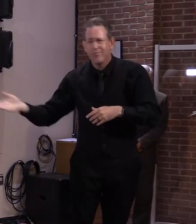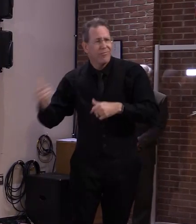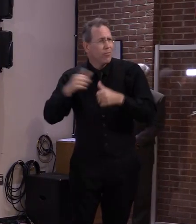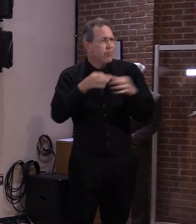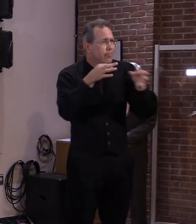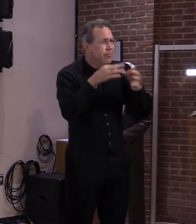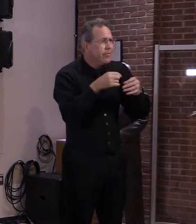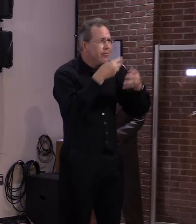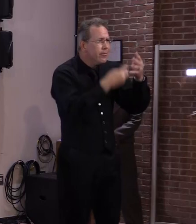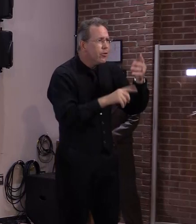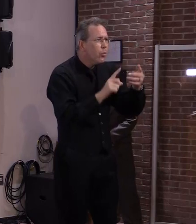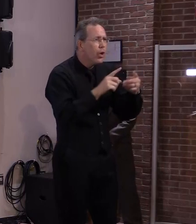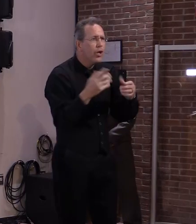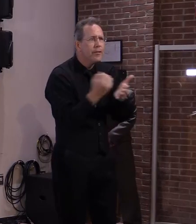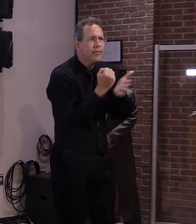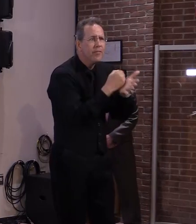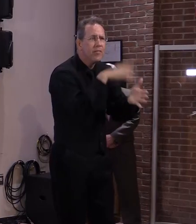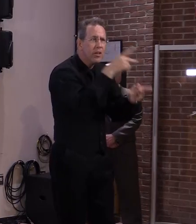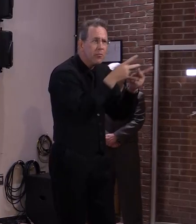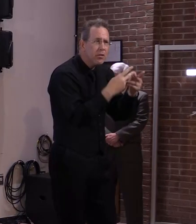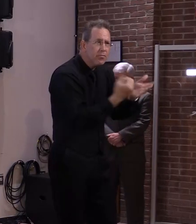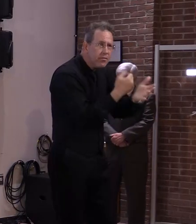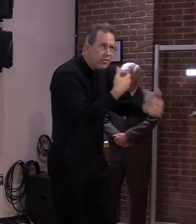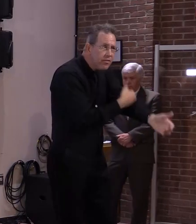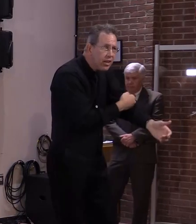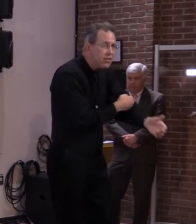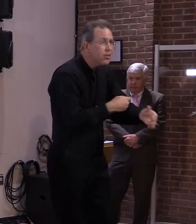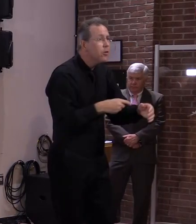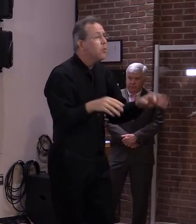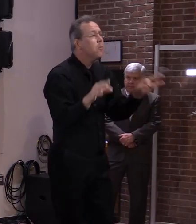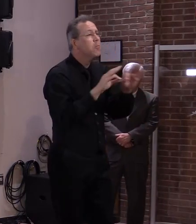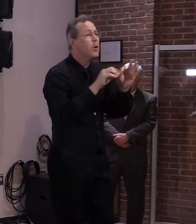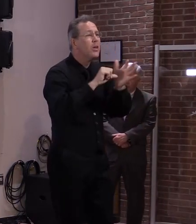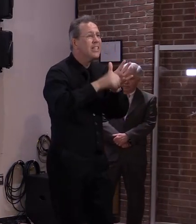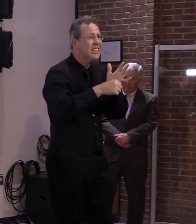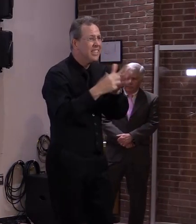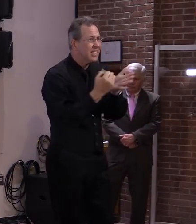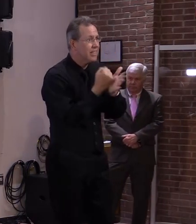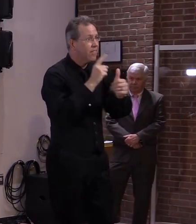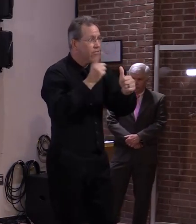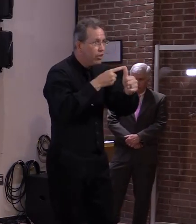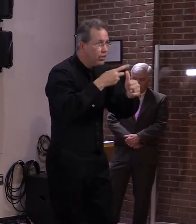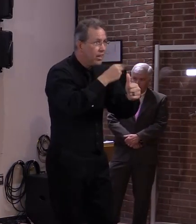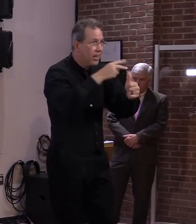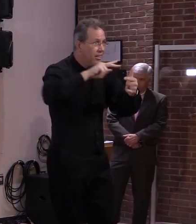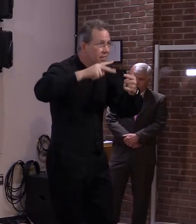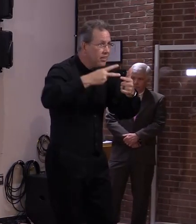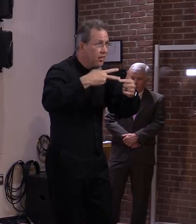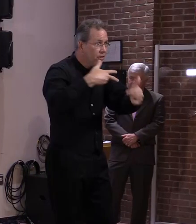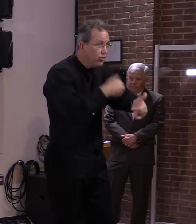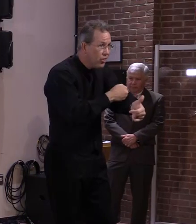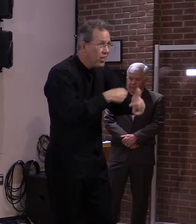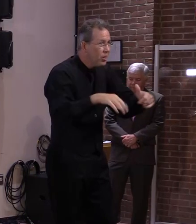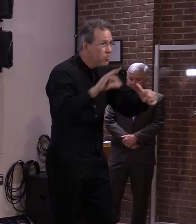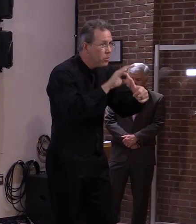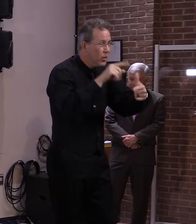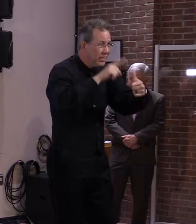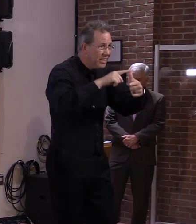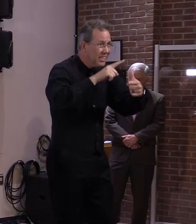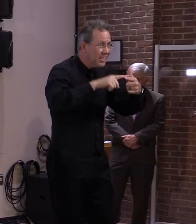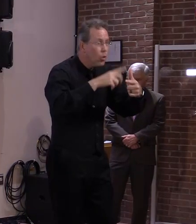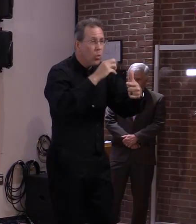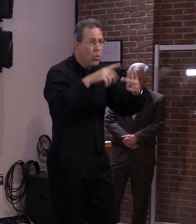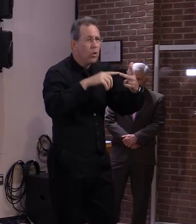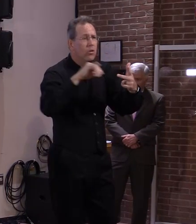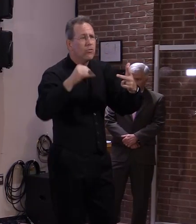also important to get your second dose of Pfizer or Moderna when you're due for that. And